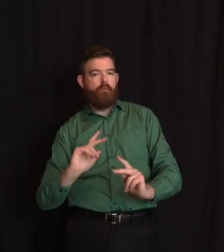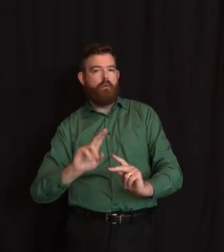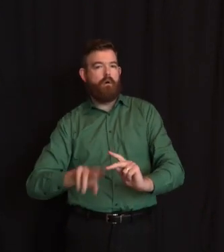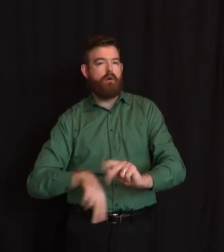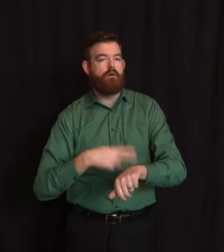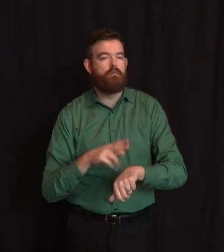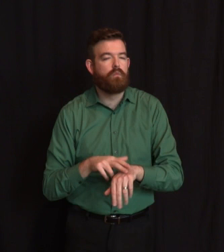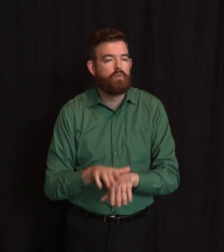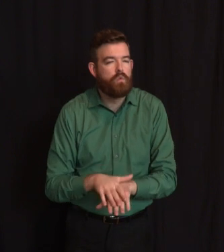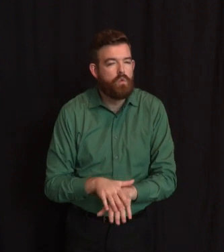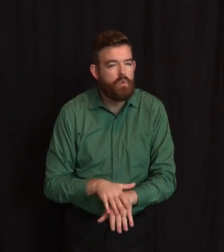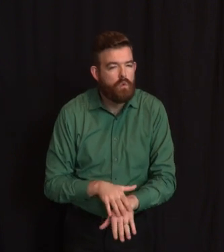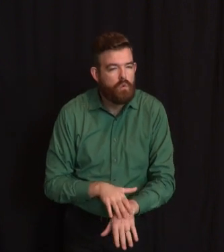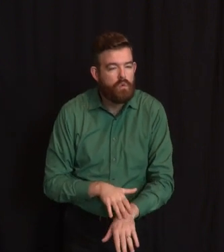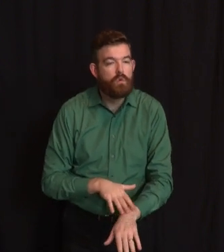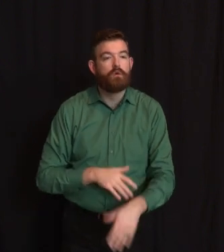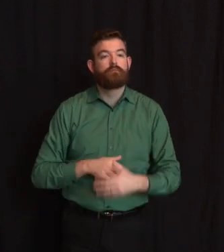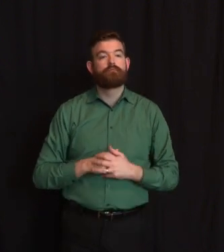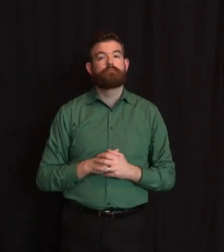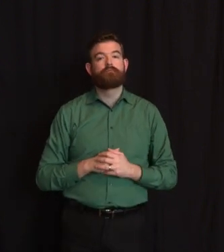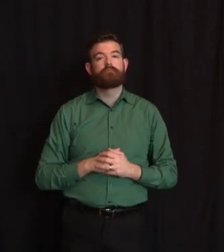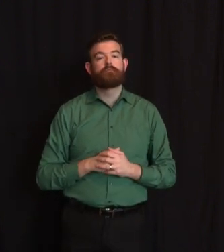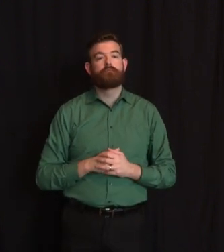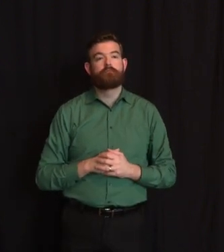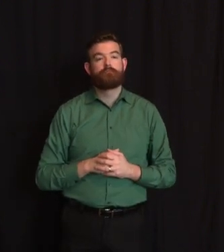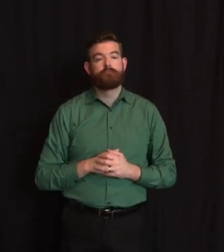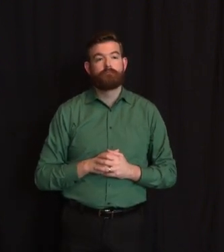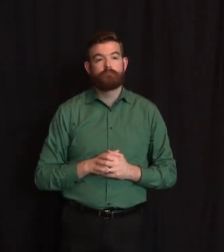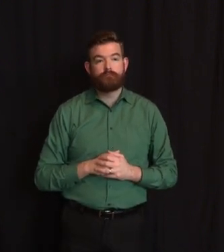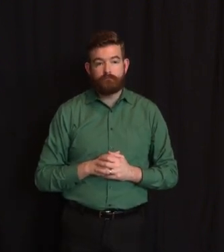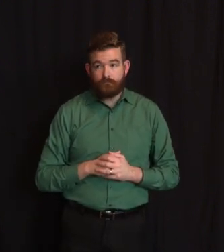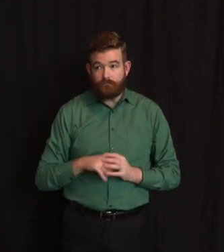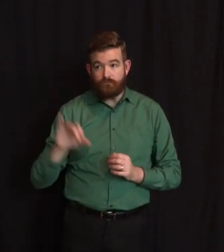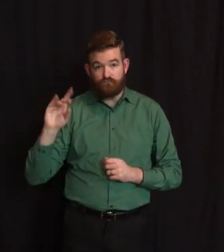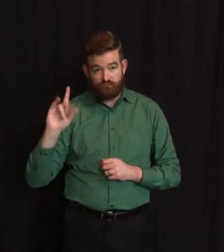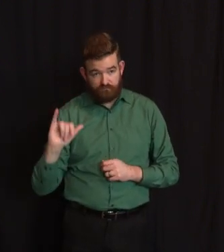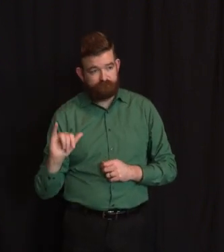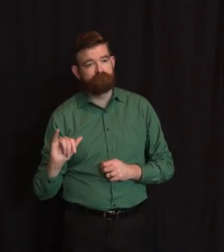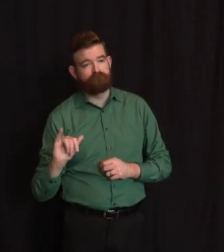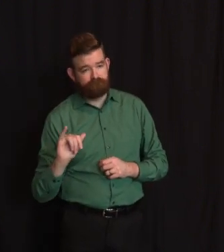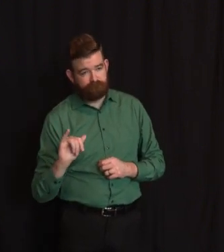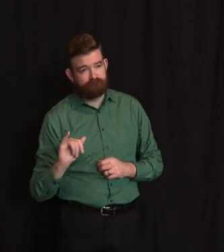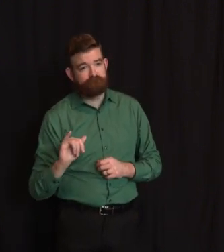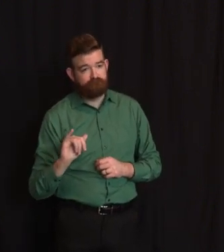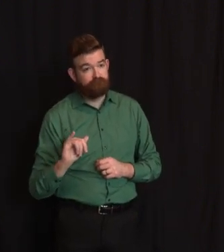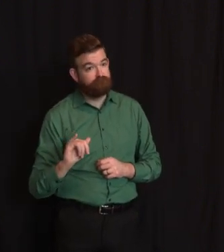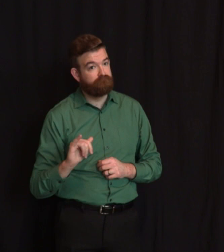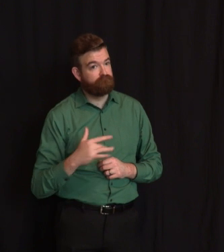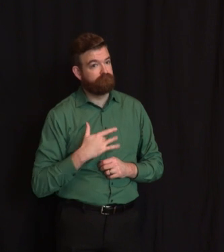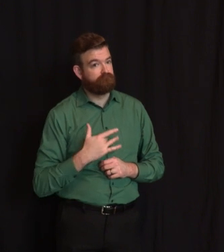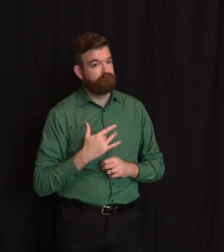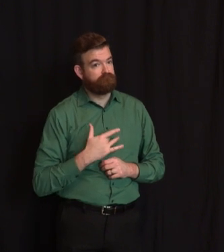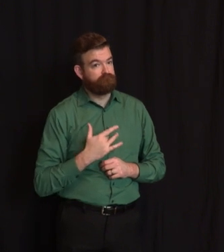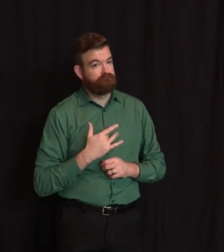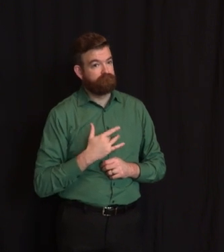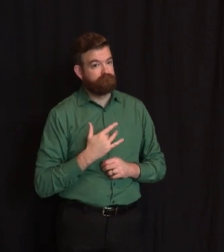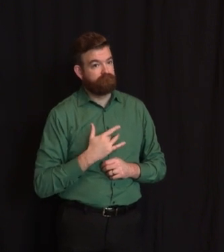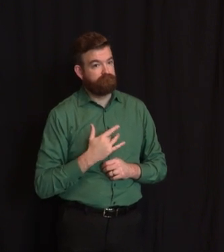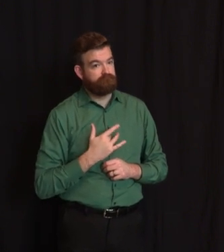through April and into the beginning of May. Depending on what model you look at, it's from now till